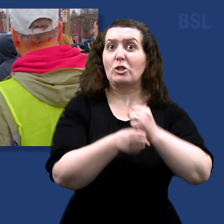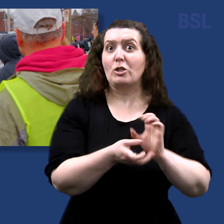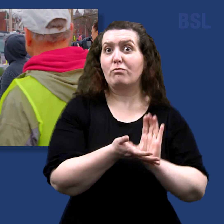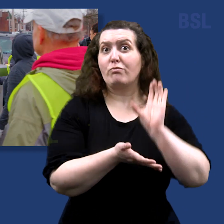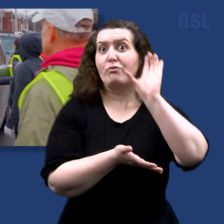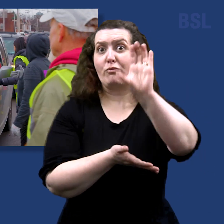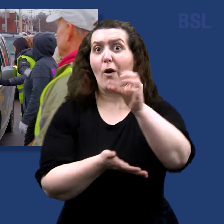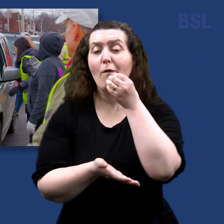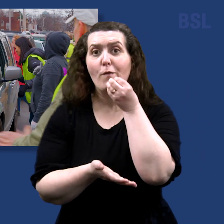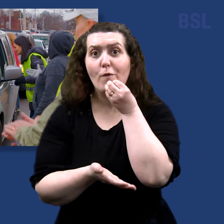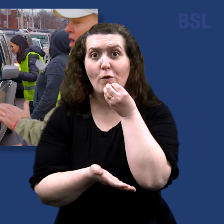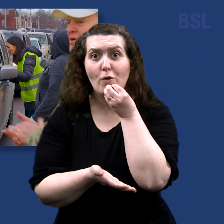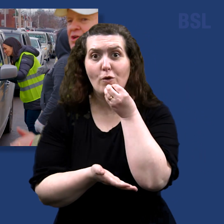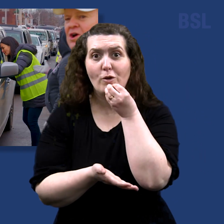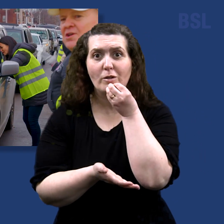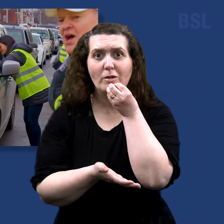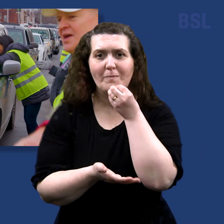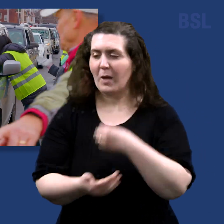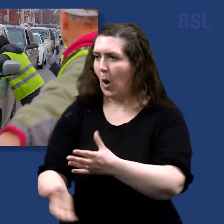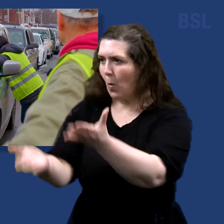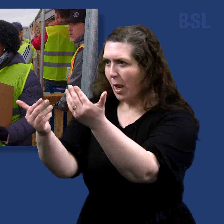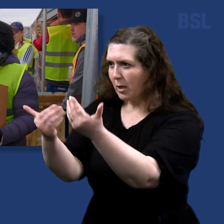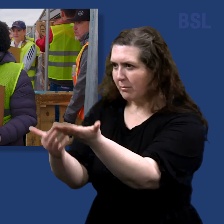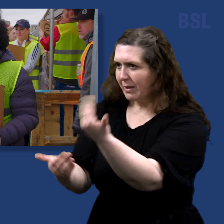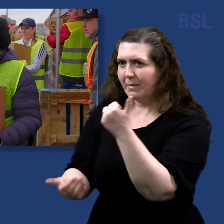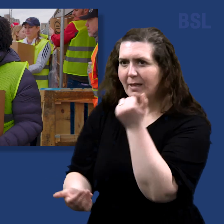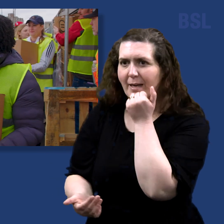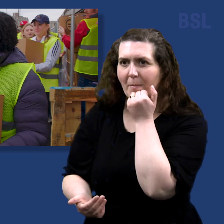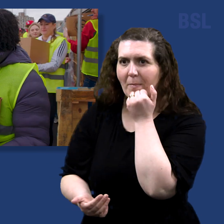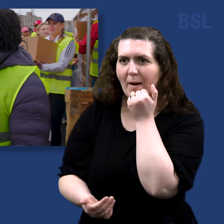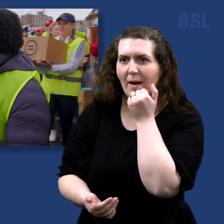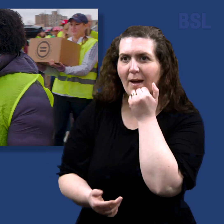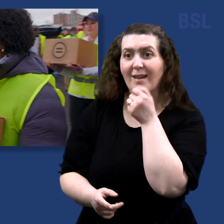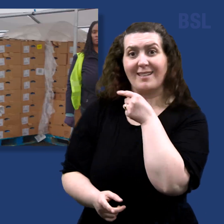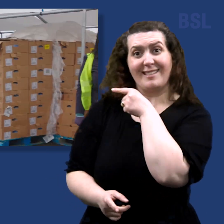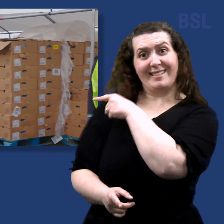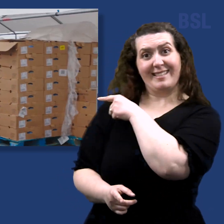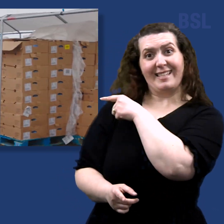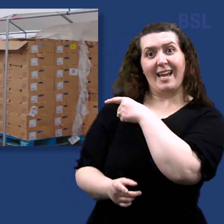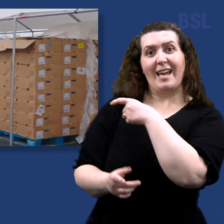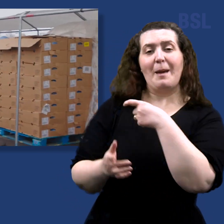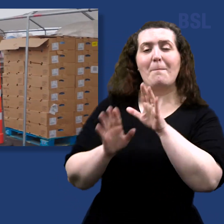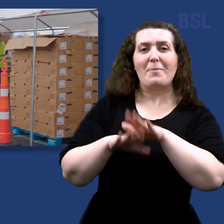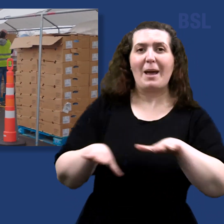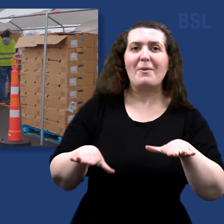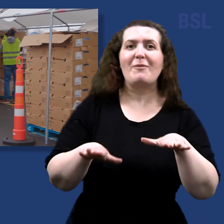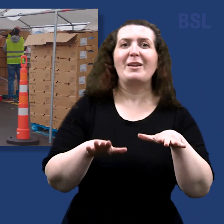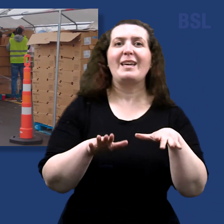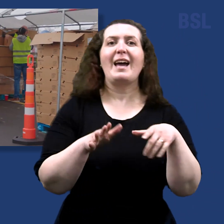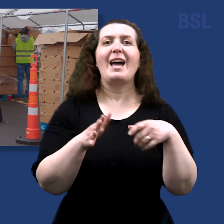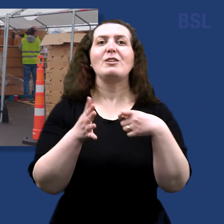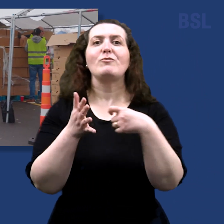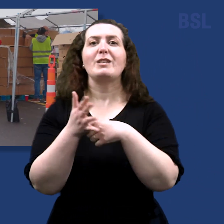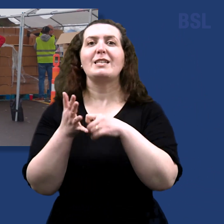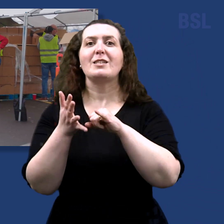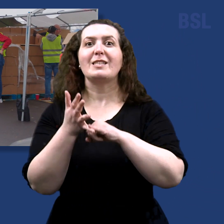Hello, welcome. I'm going take your number here. Kristen M. Yee and Tracy Y. Browning of the Relief Society and Primary General